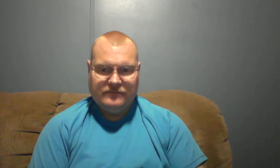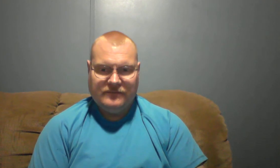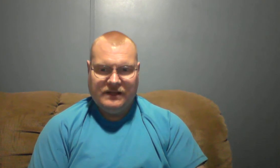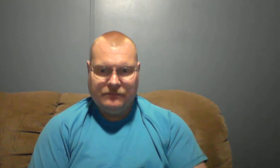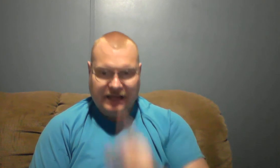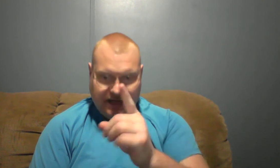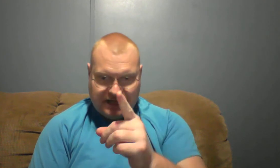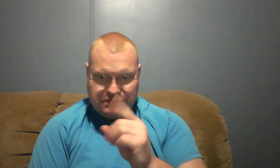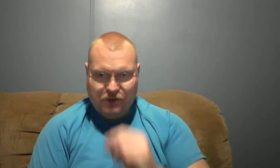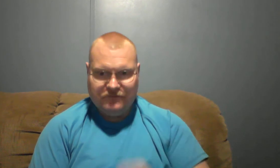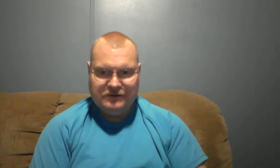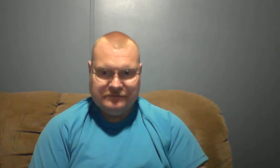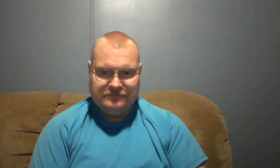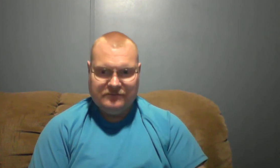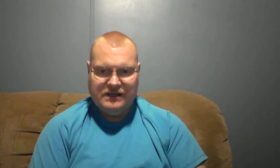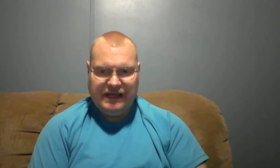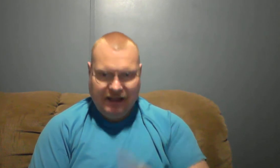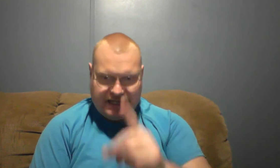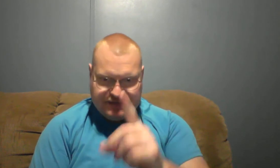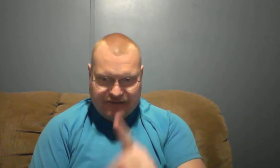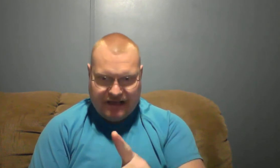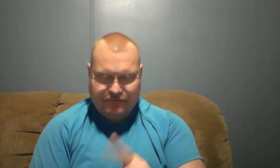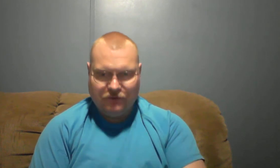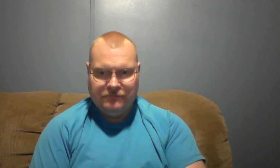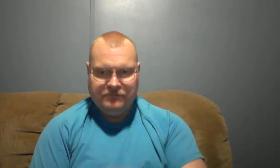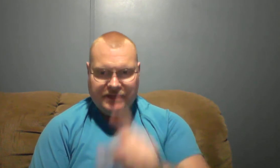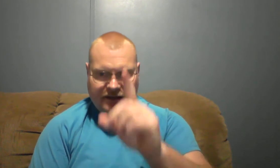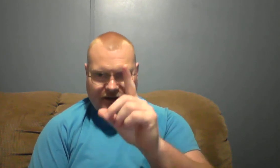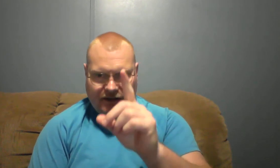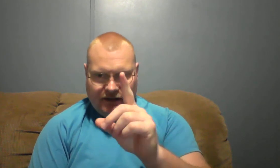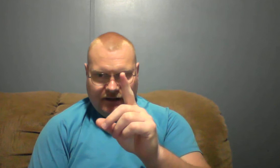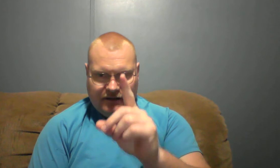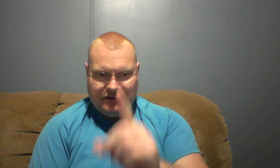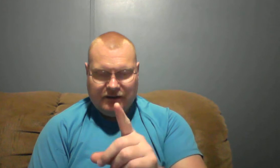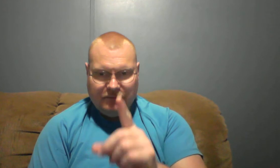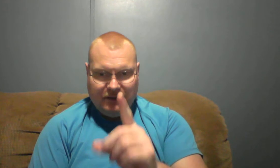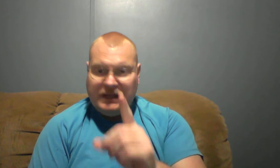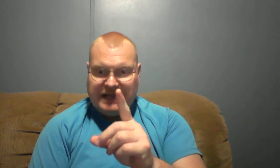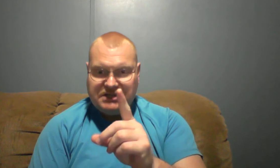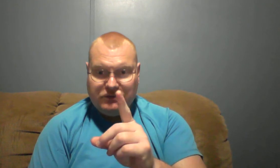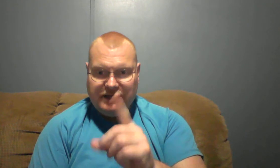But he does move. He's faithful. Let me ask you this.